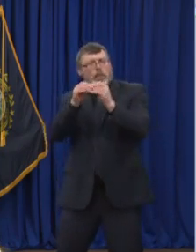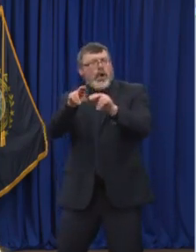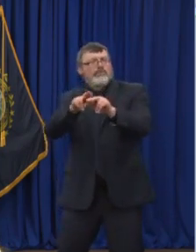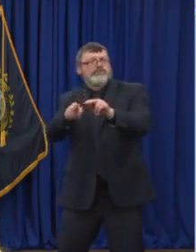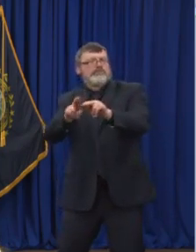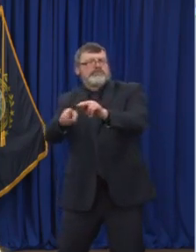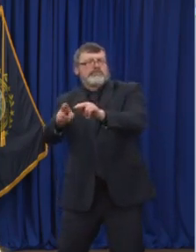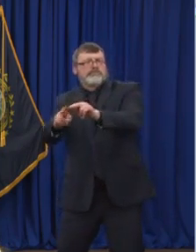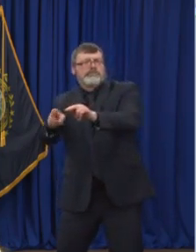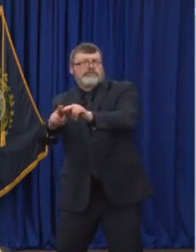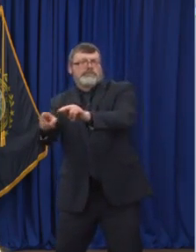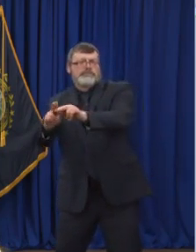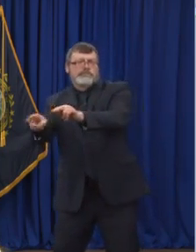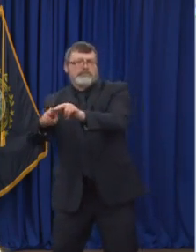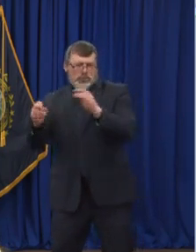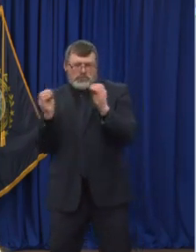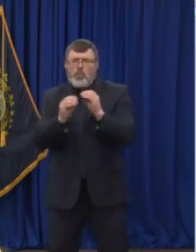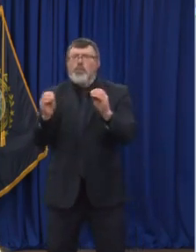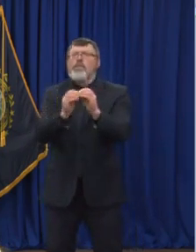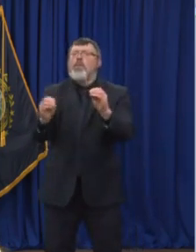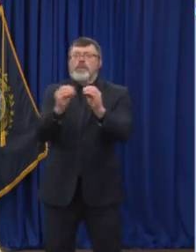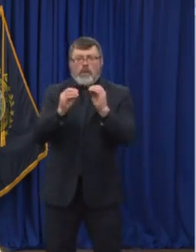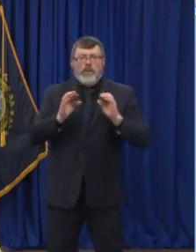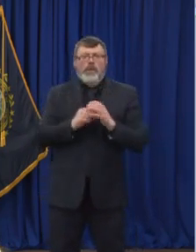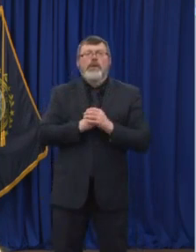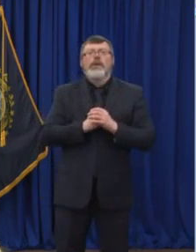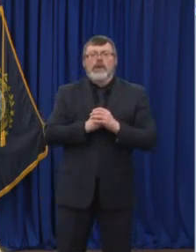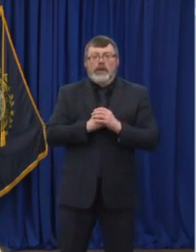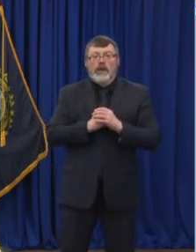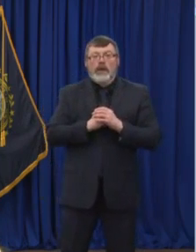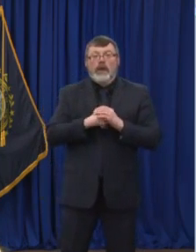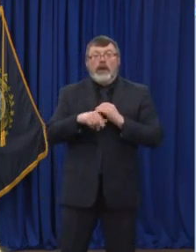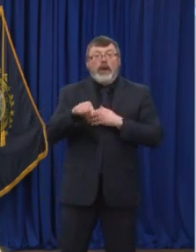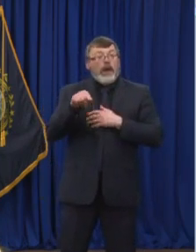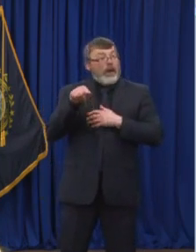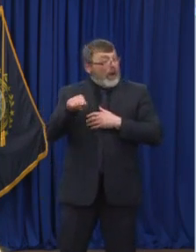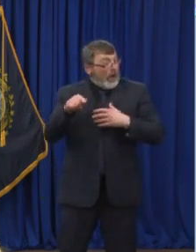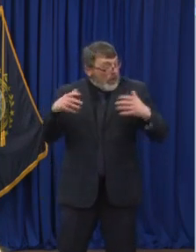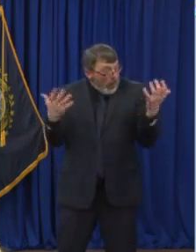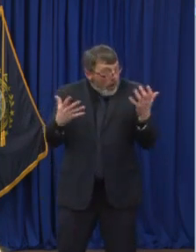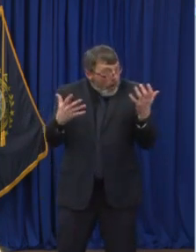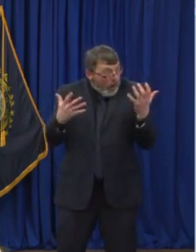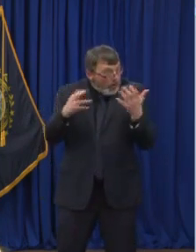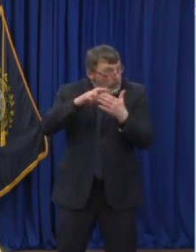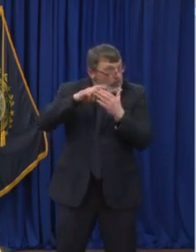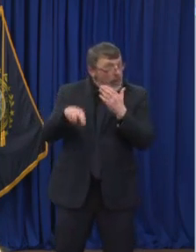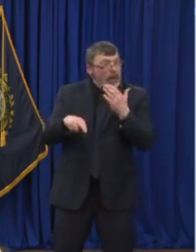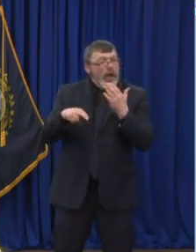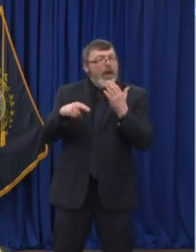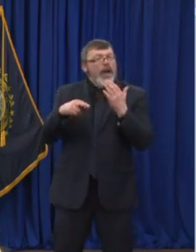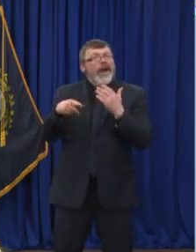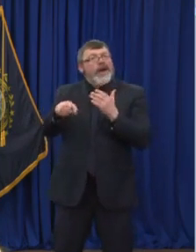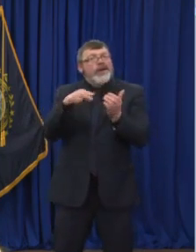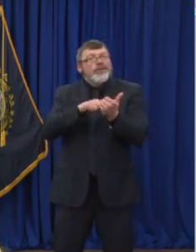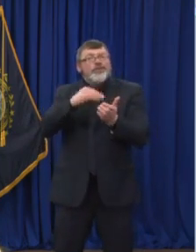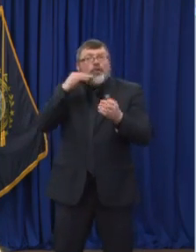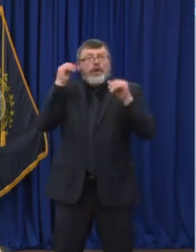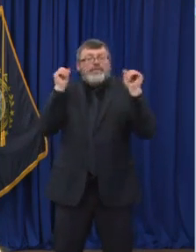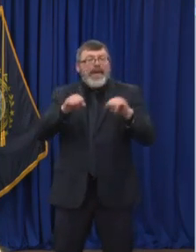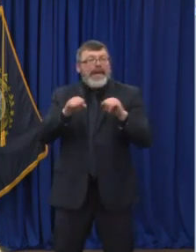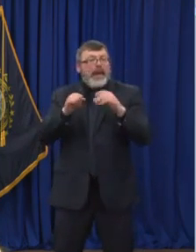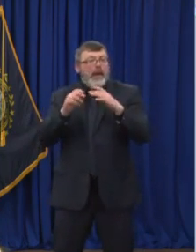with any of the the few restrictions that we do have in the state, we can keep building on that flexibility. And as I've been saying for the past couple months, I really think